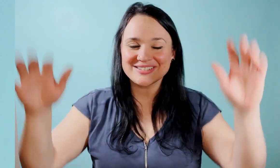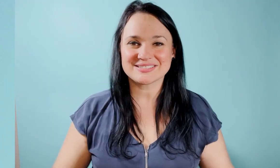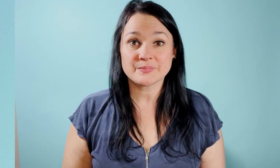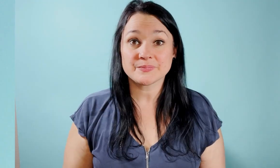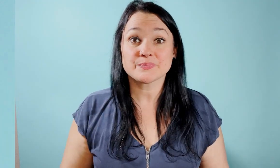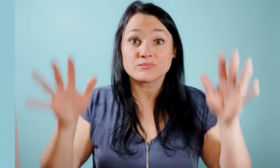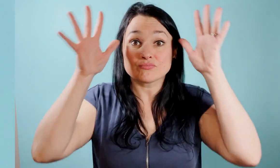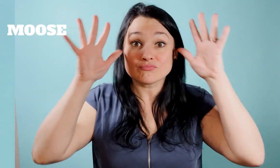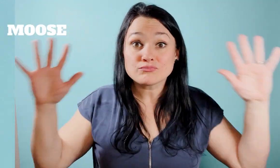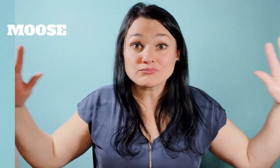moose